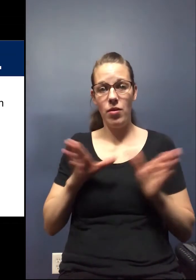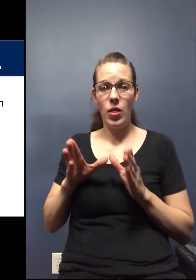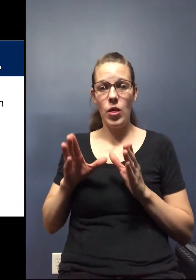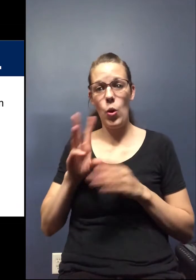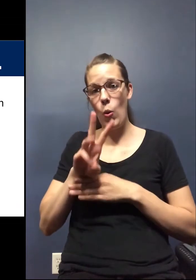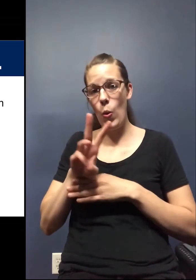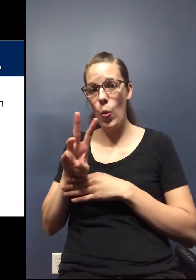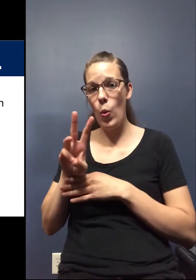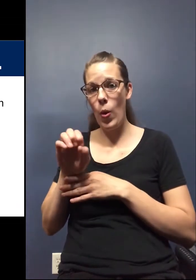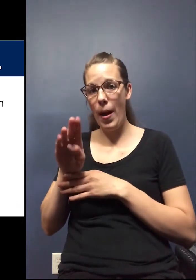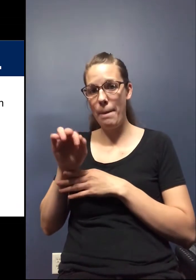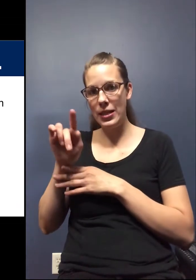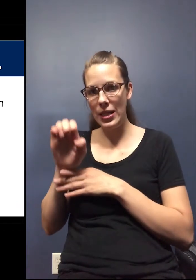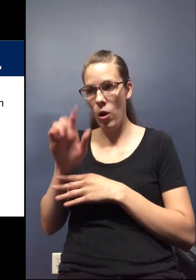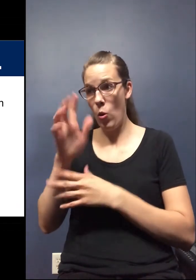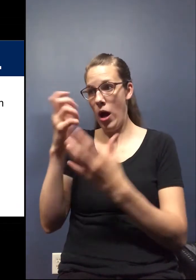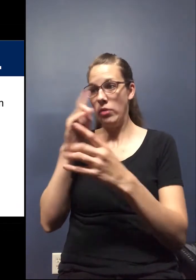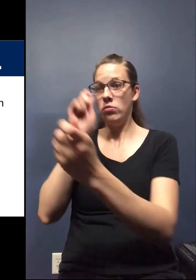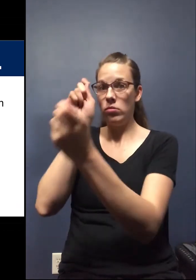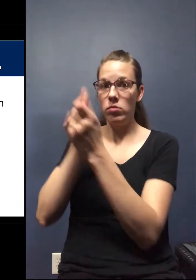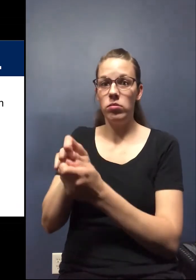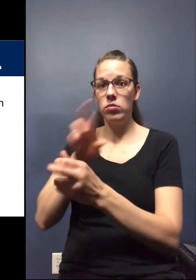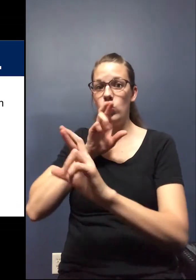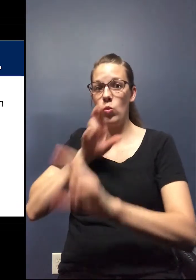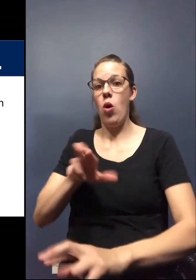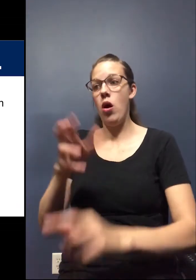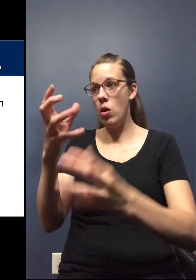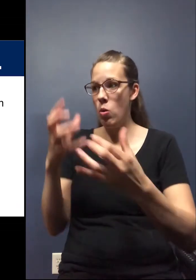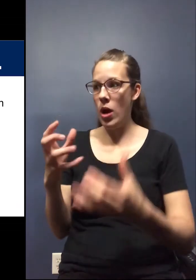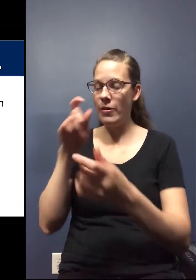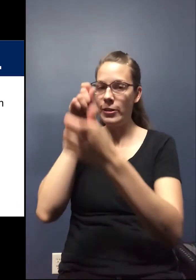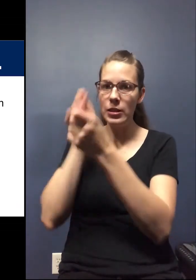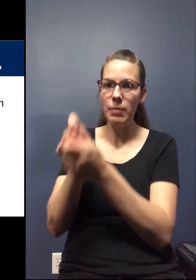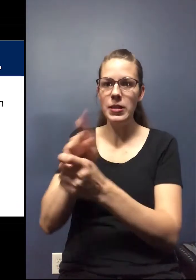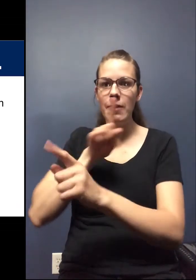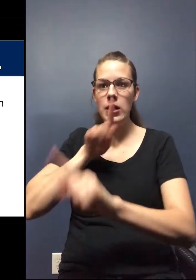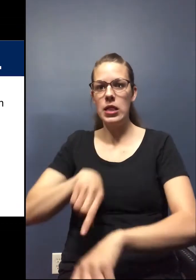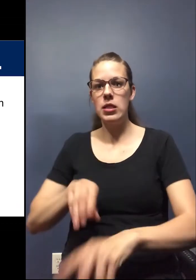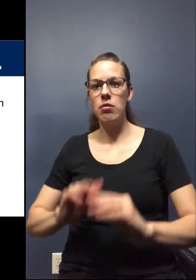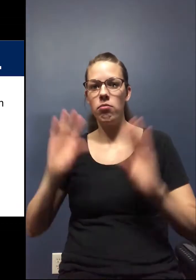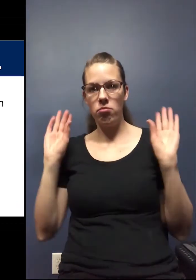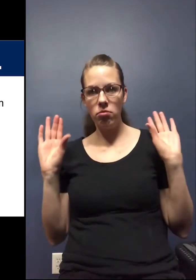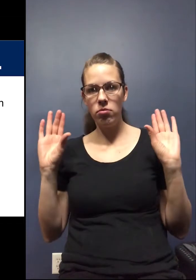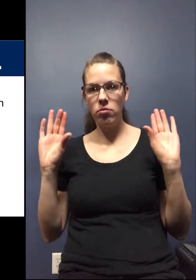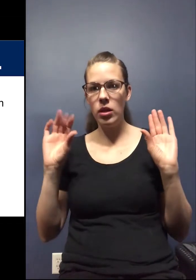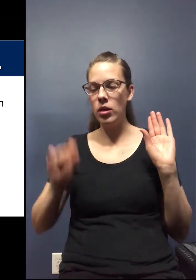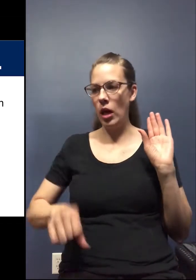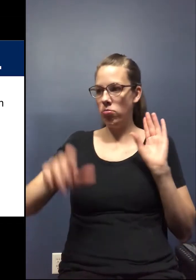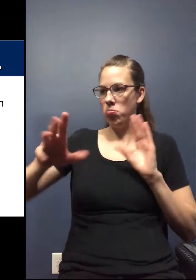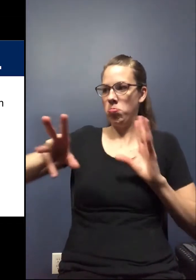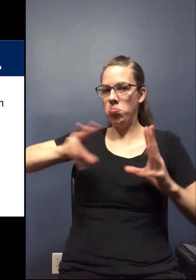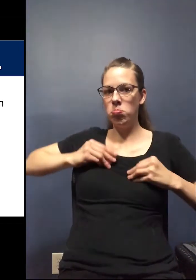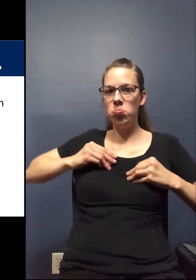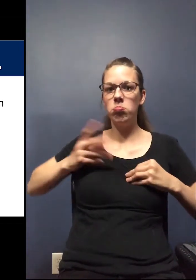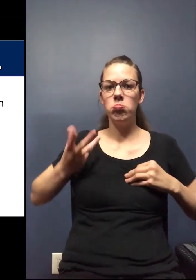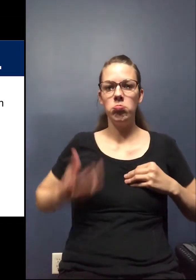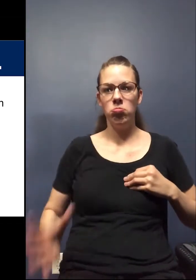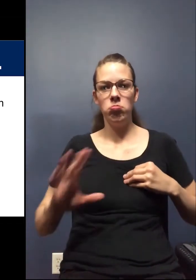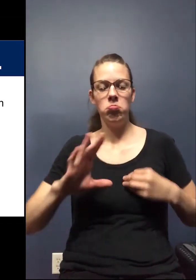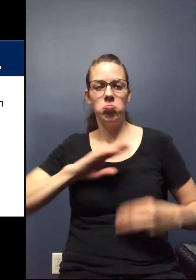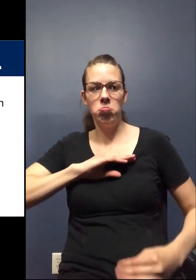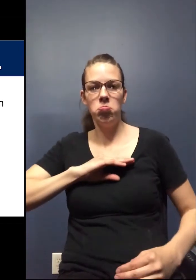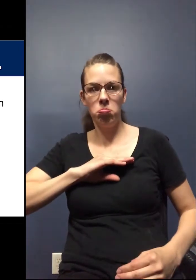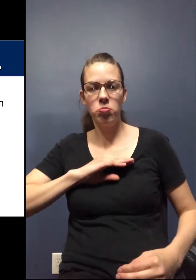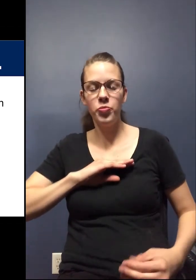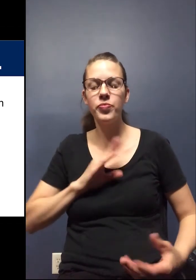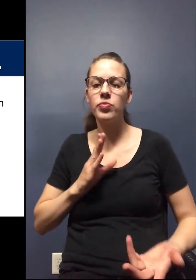page and find this very specific response that has a very specific answer that they can hang their hats on and feel good